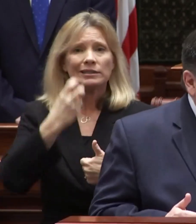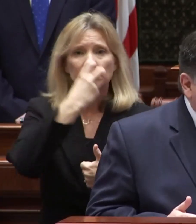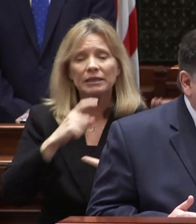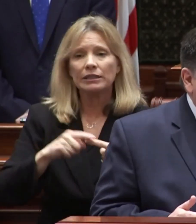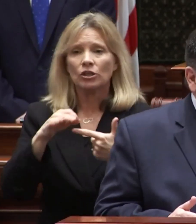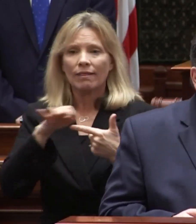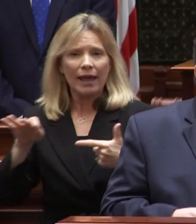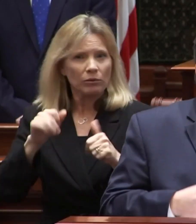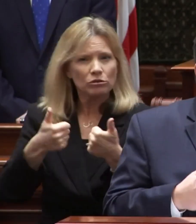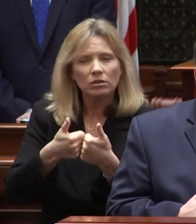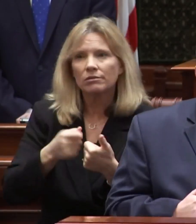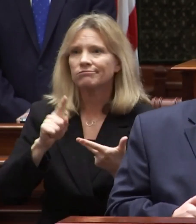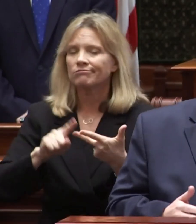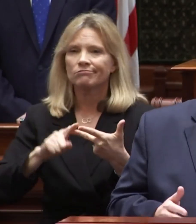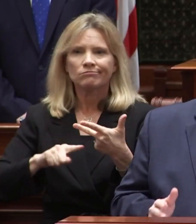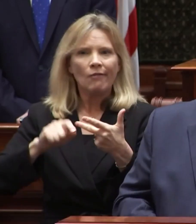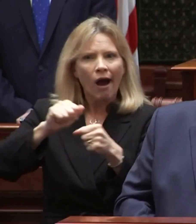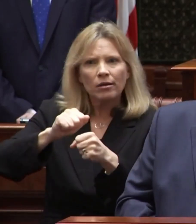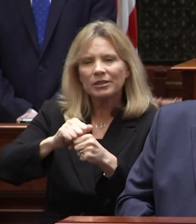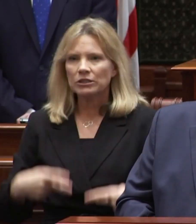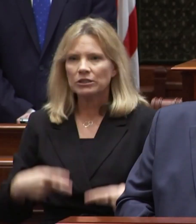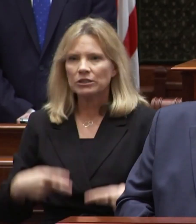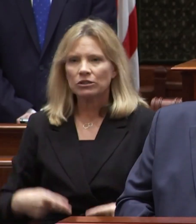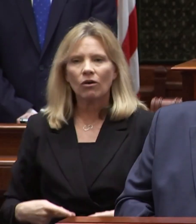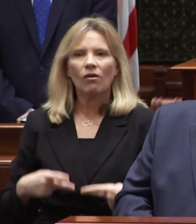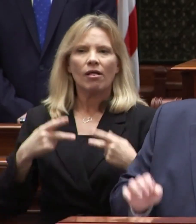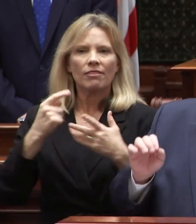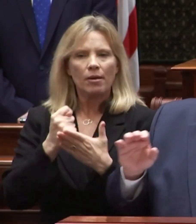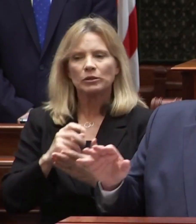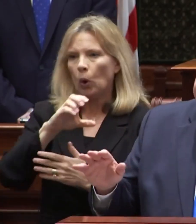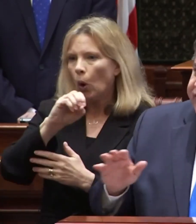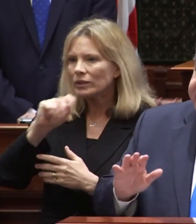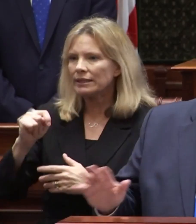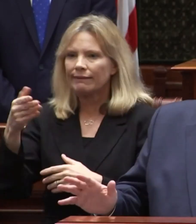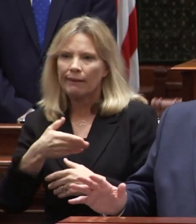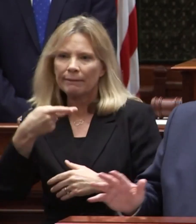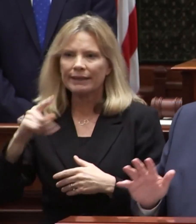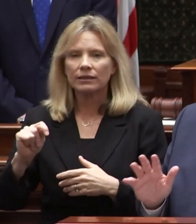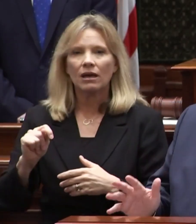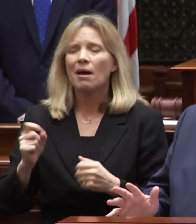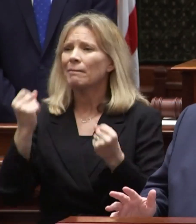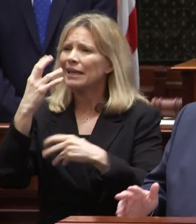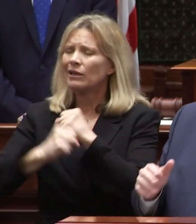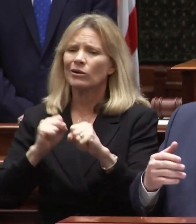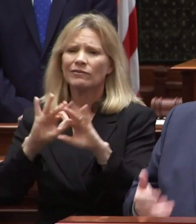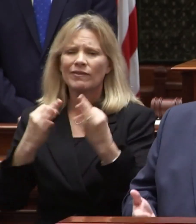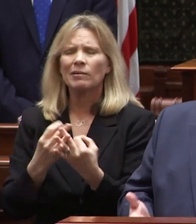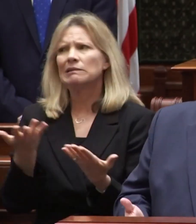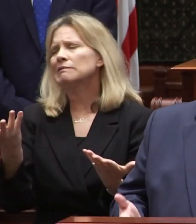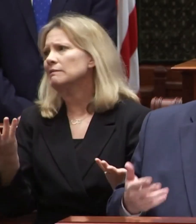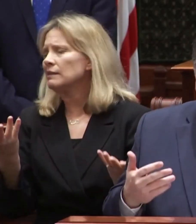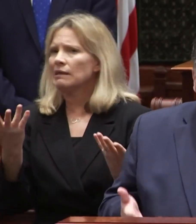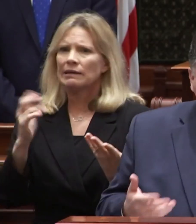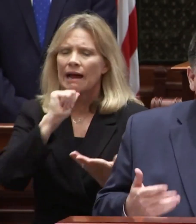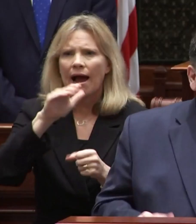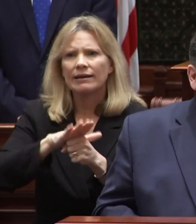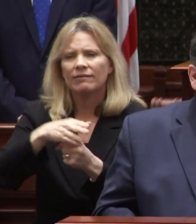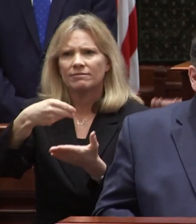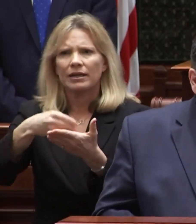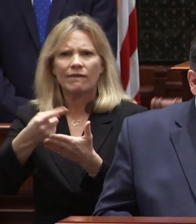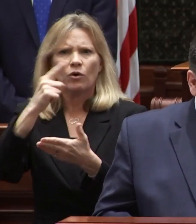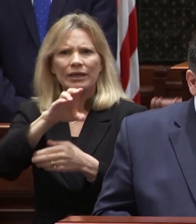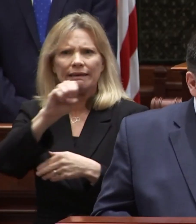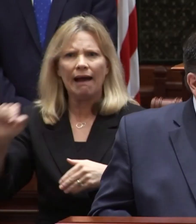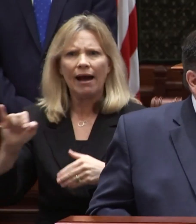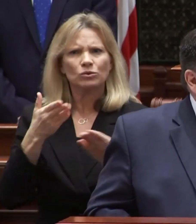and language challenges and occupational and physical therapies for years these families have suffered from underfunding of early